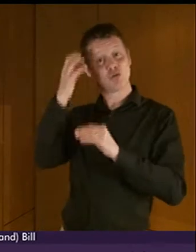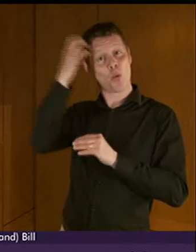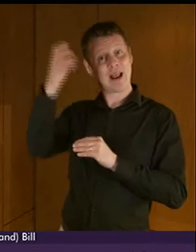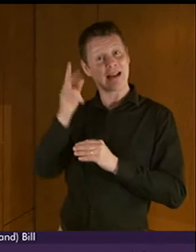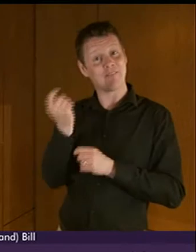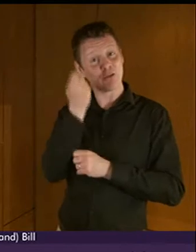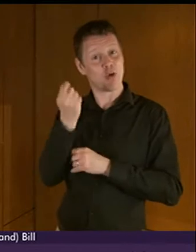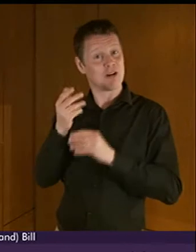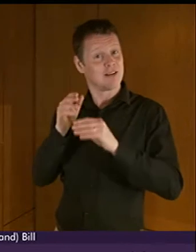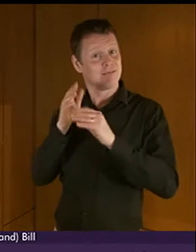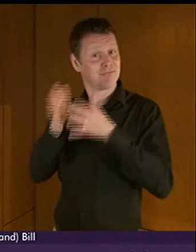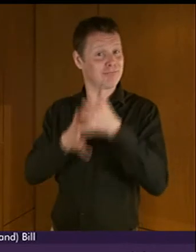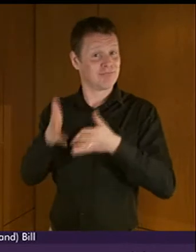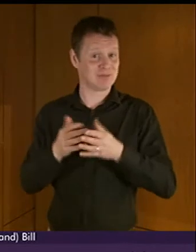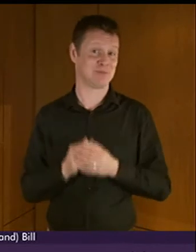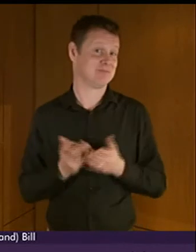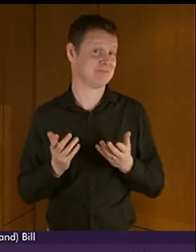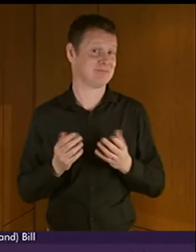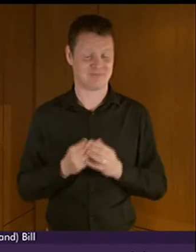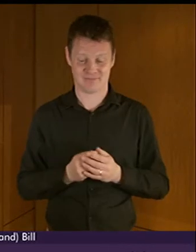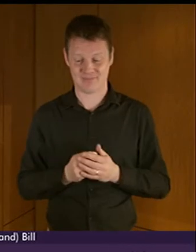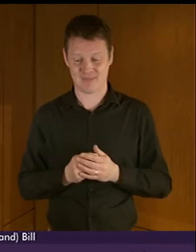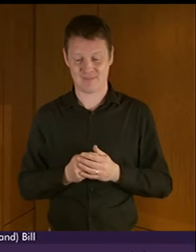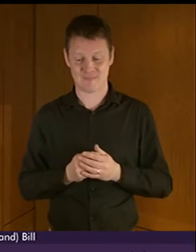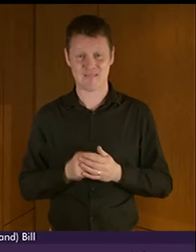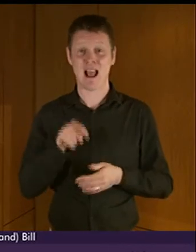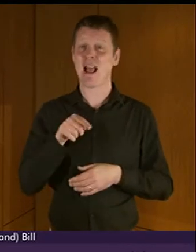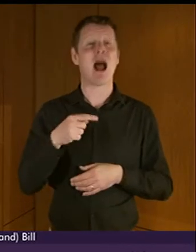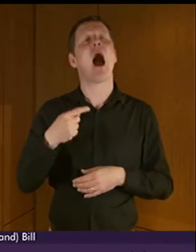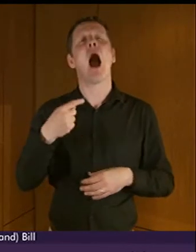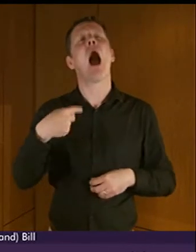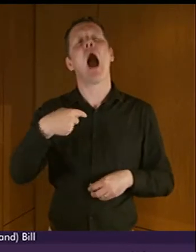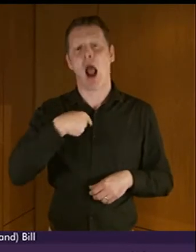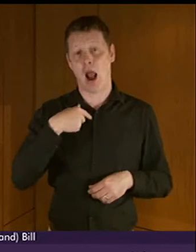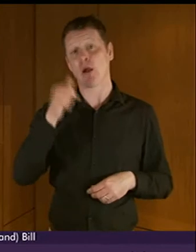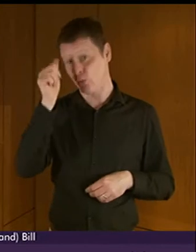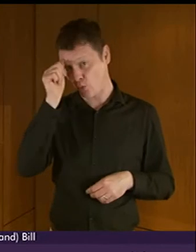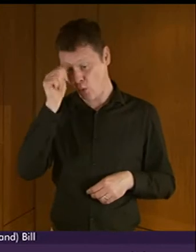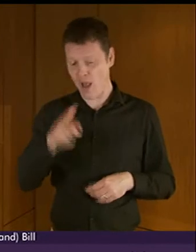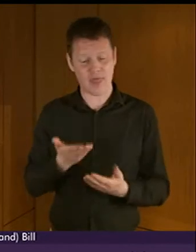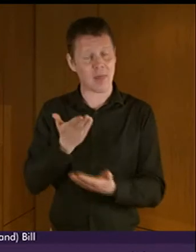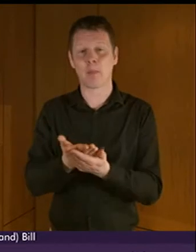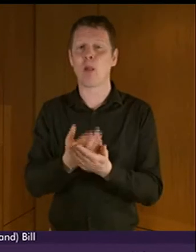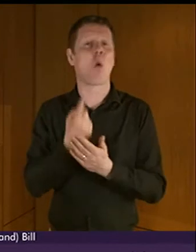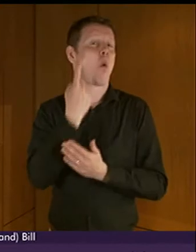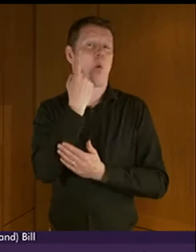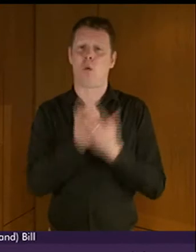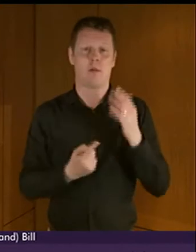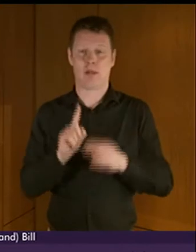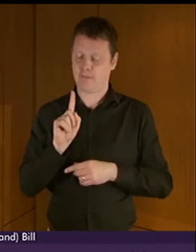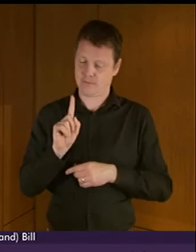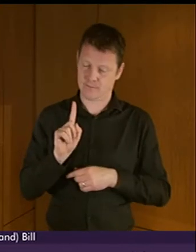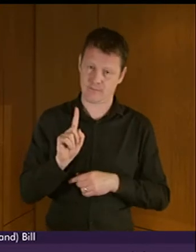I'm under no illusion that this bill is anything other than a starting point that